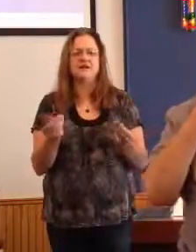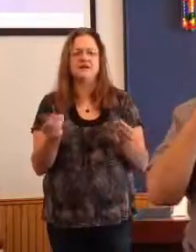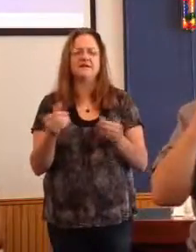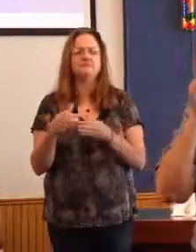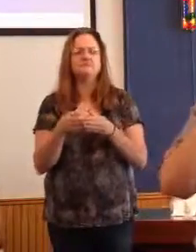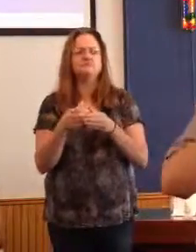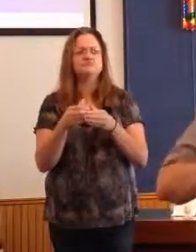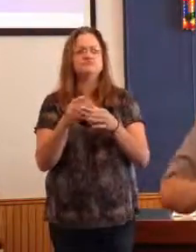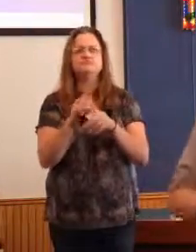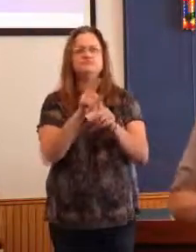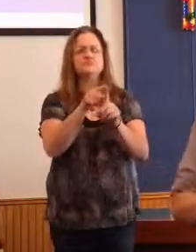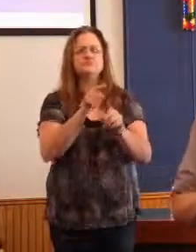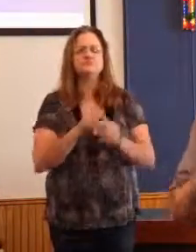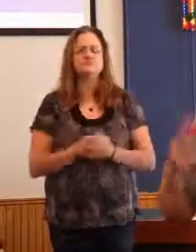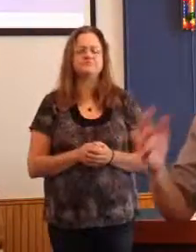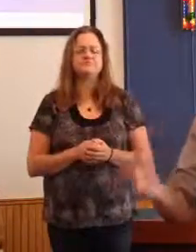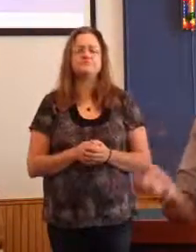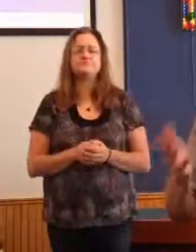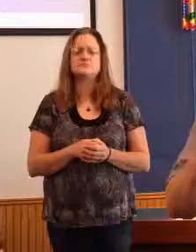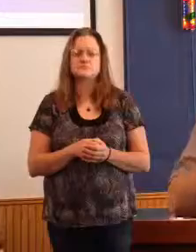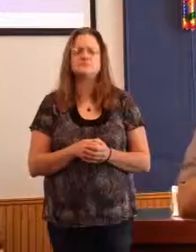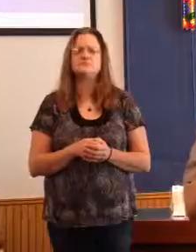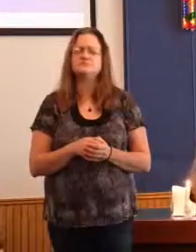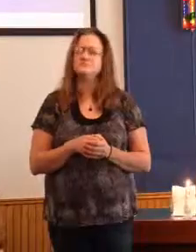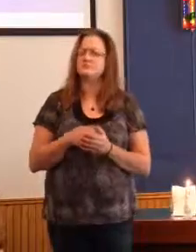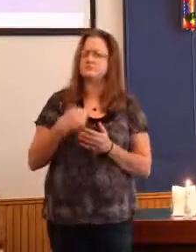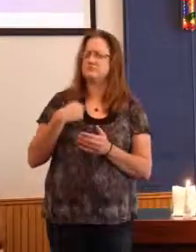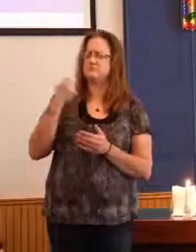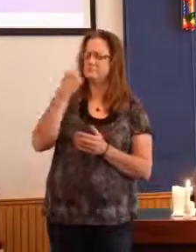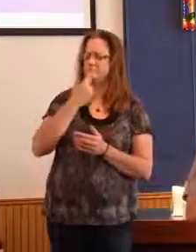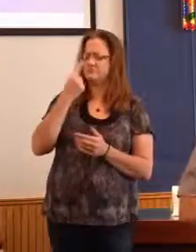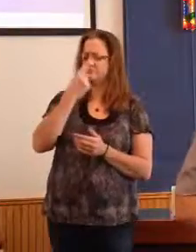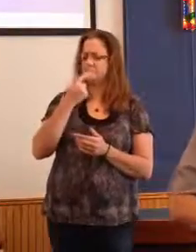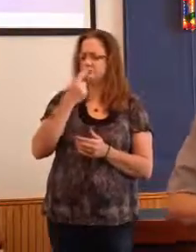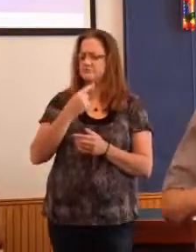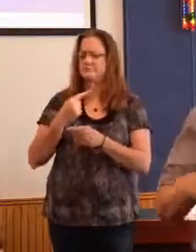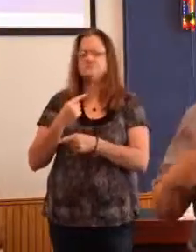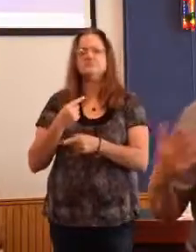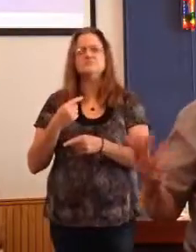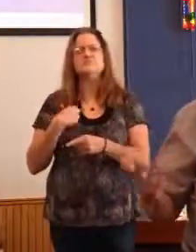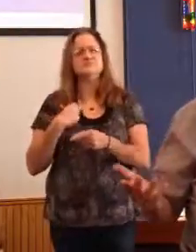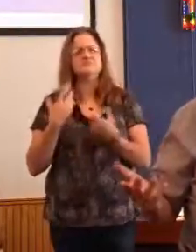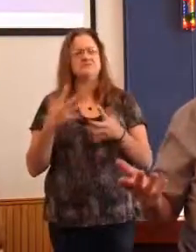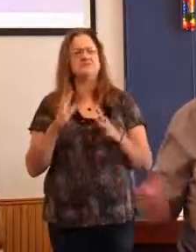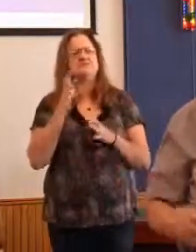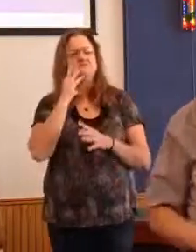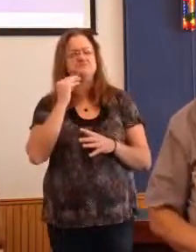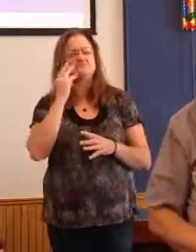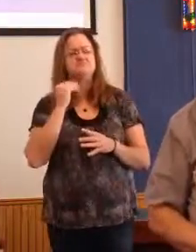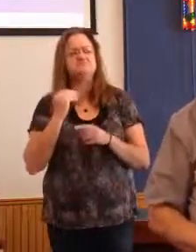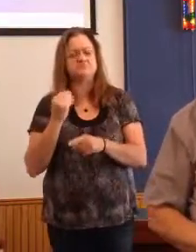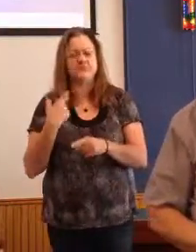Now, presumably, Caleb had been born during the trek since he was probably younger than 40.